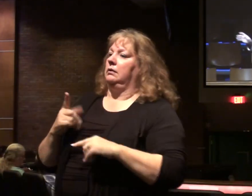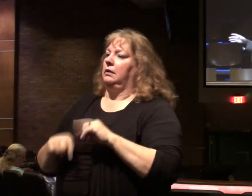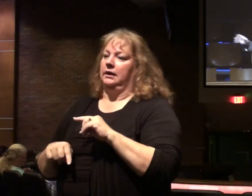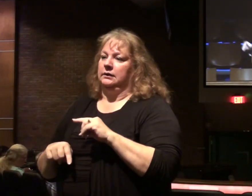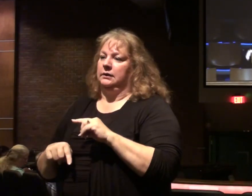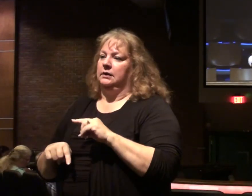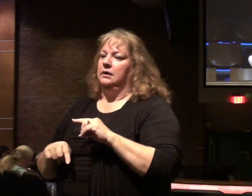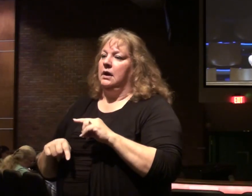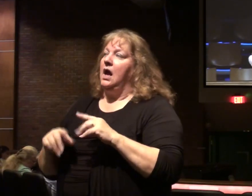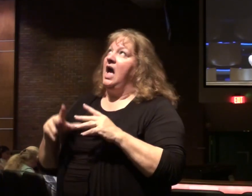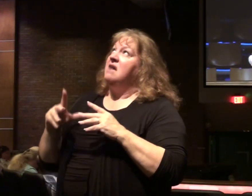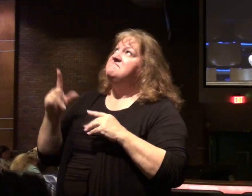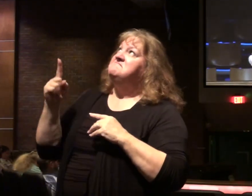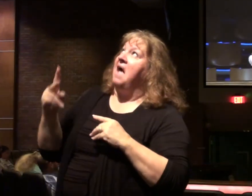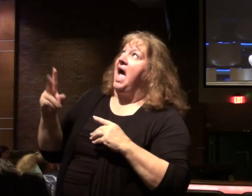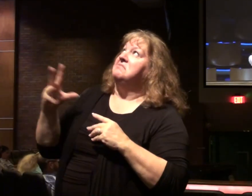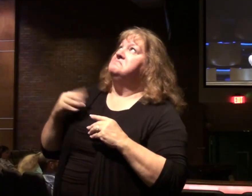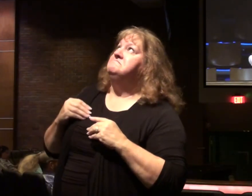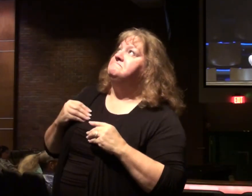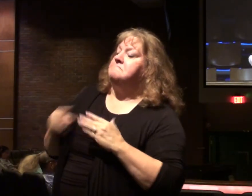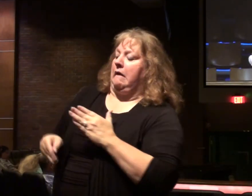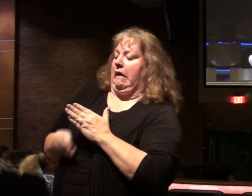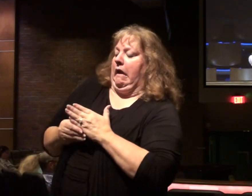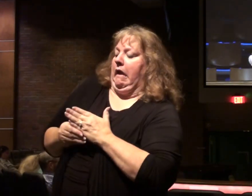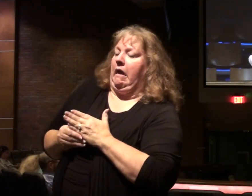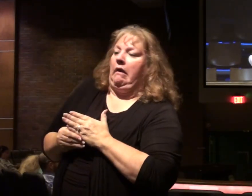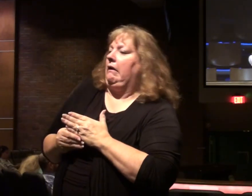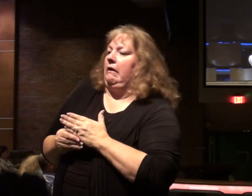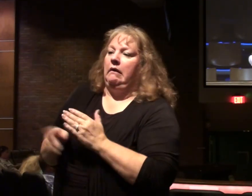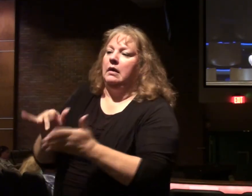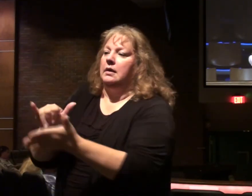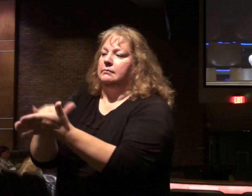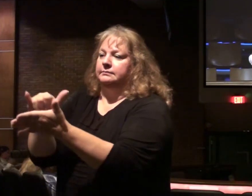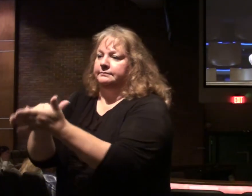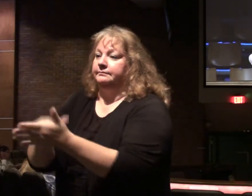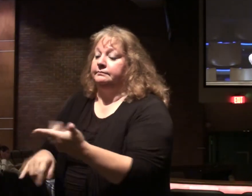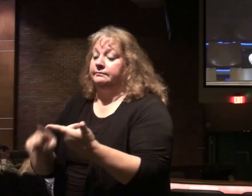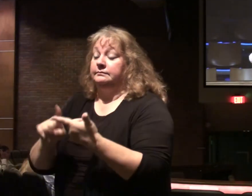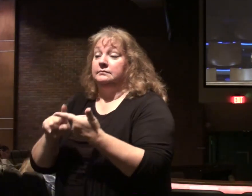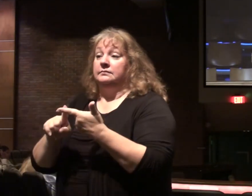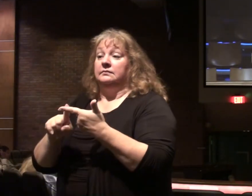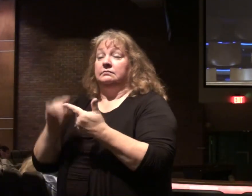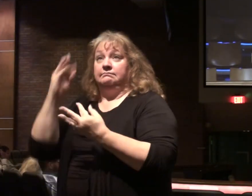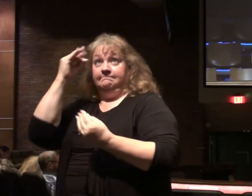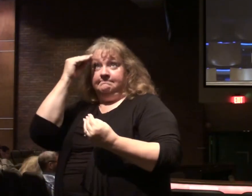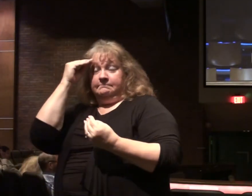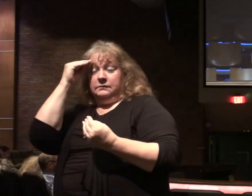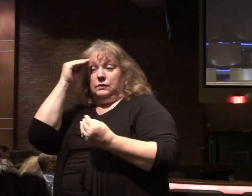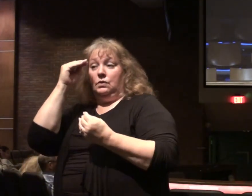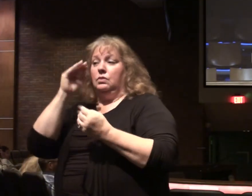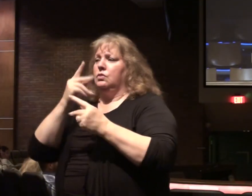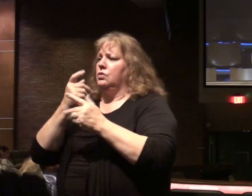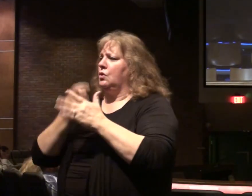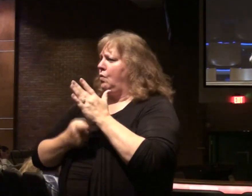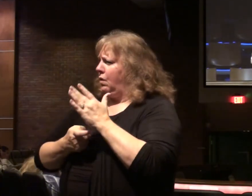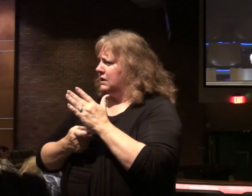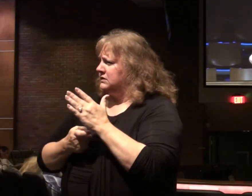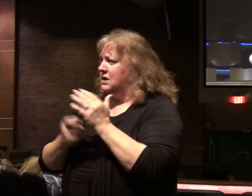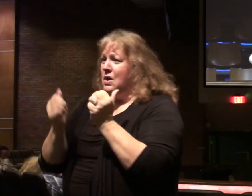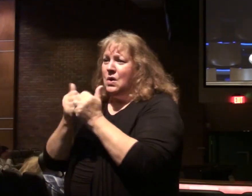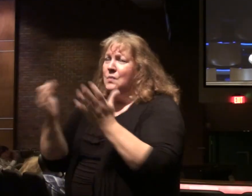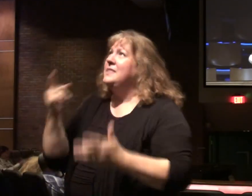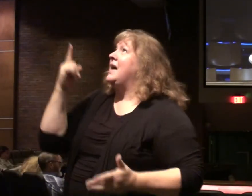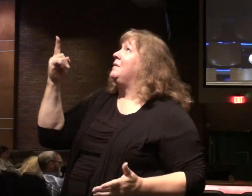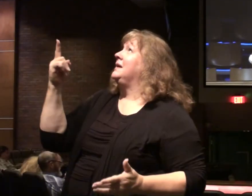All except part of Jesus Christ. It's impossible. Have you seen that apart from